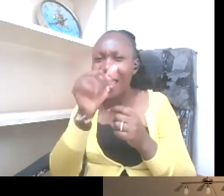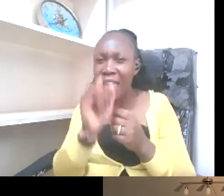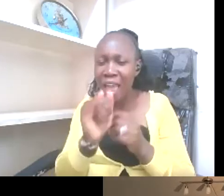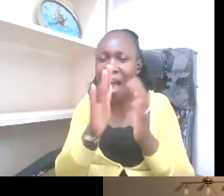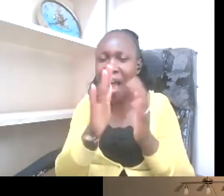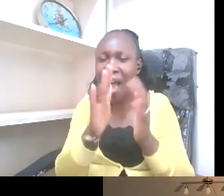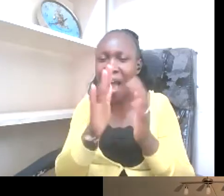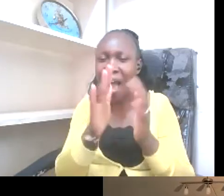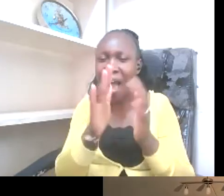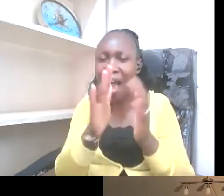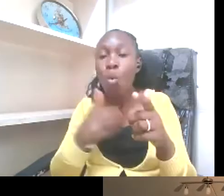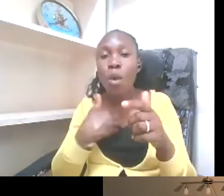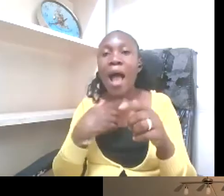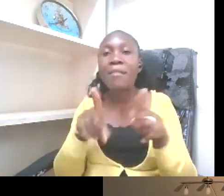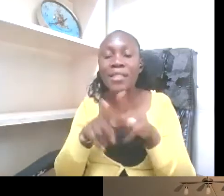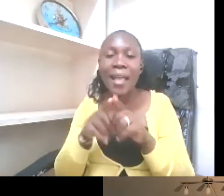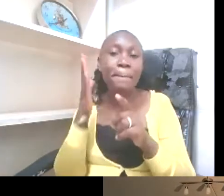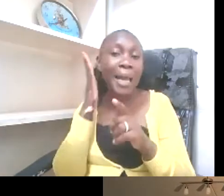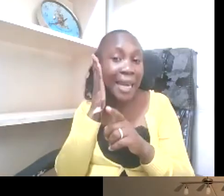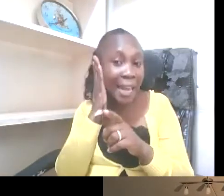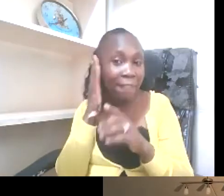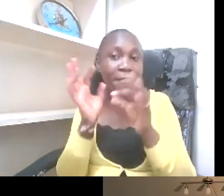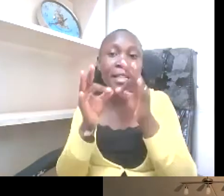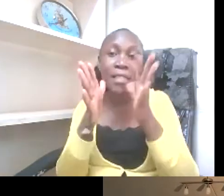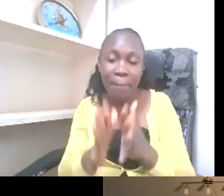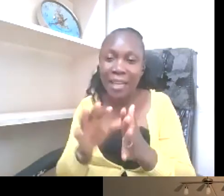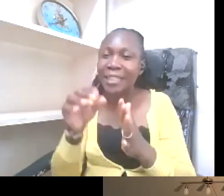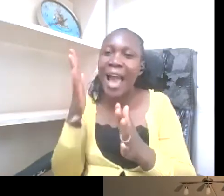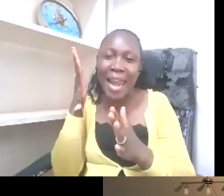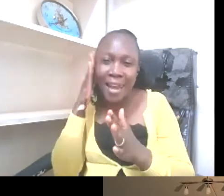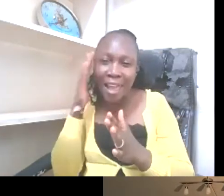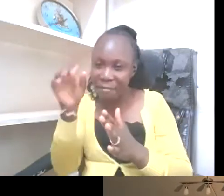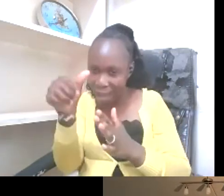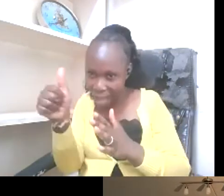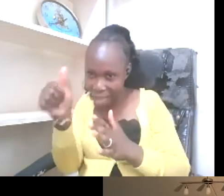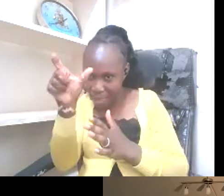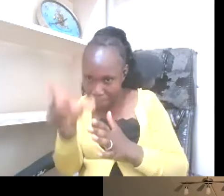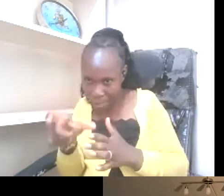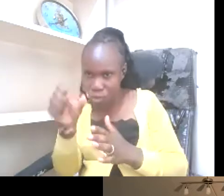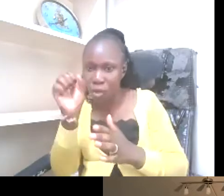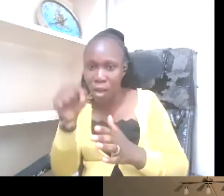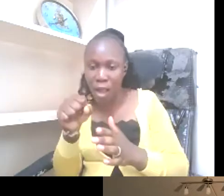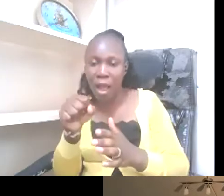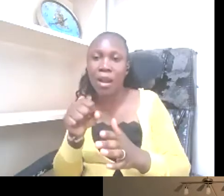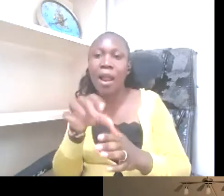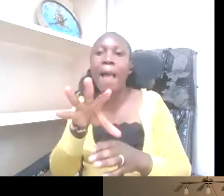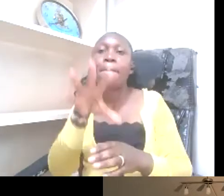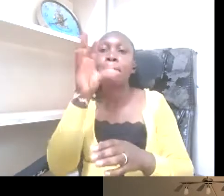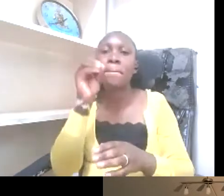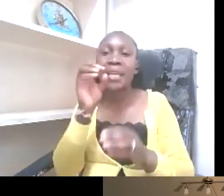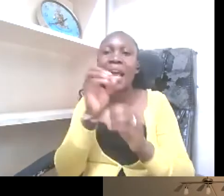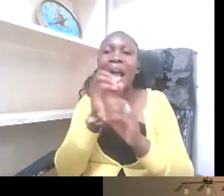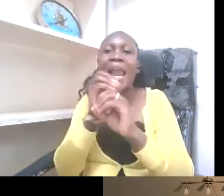interpreters, fellow deaf people who can take the non-standardized signs, what we call home